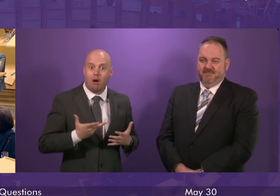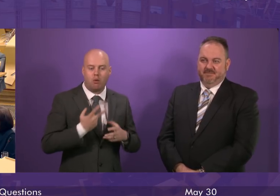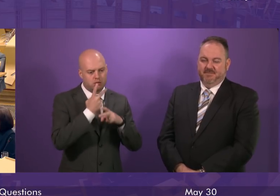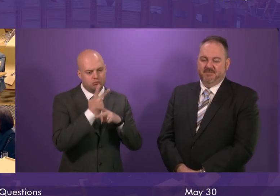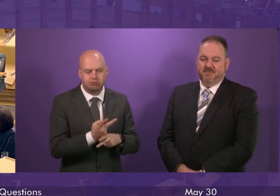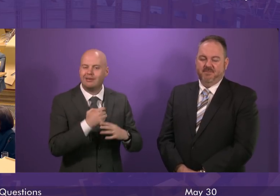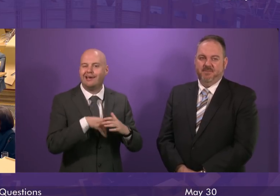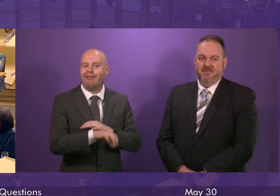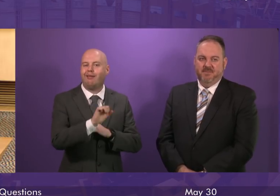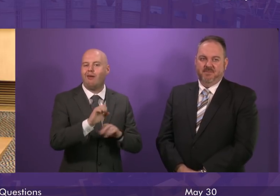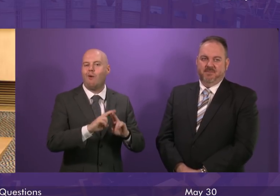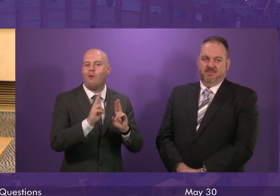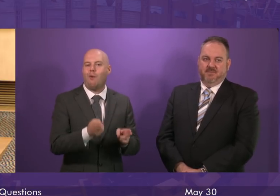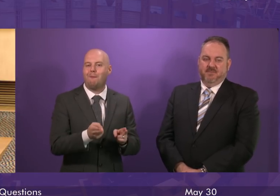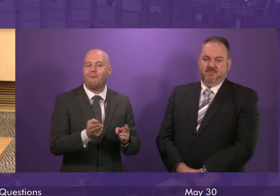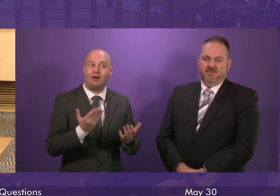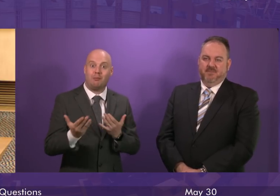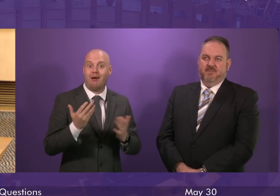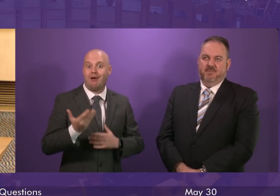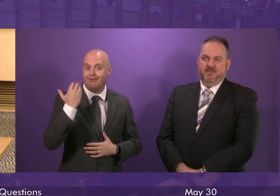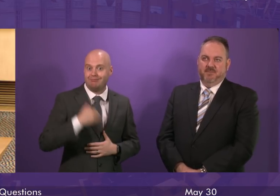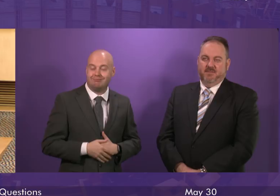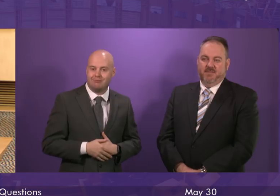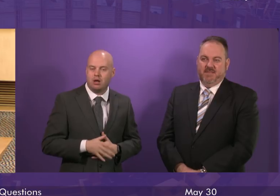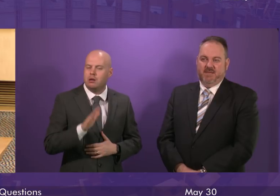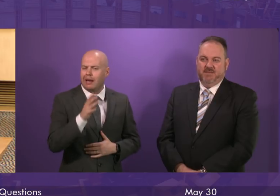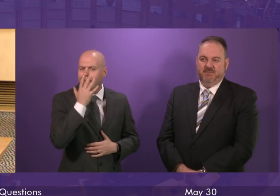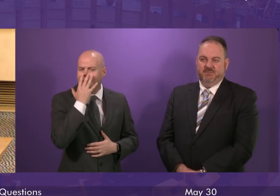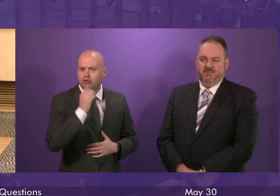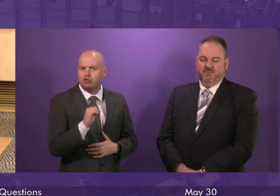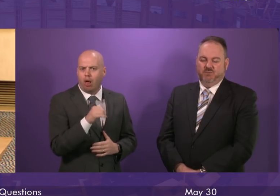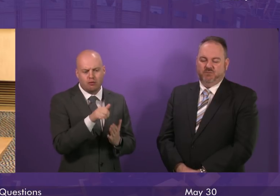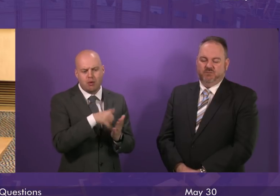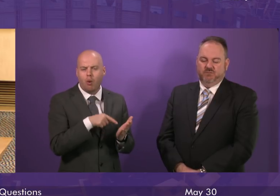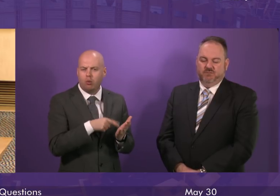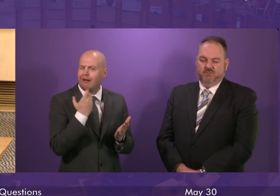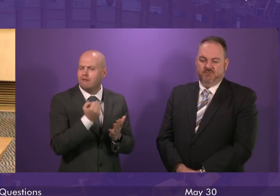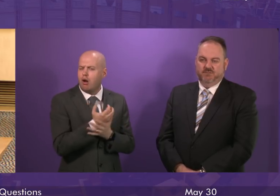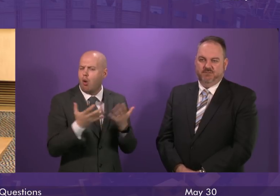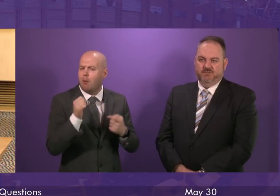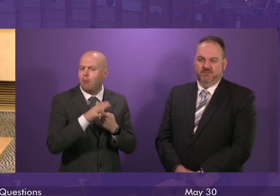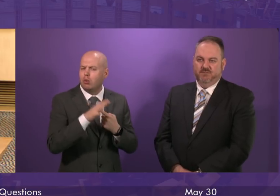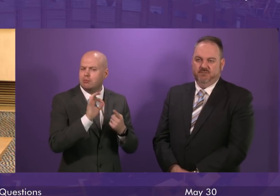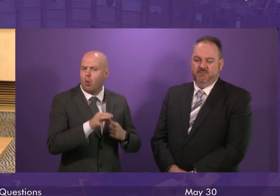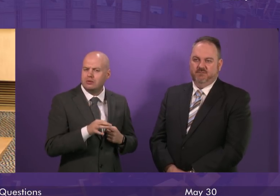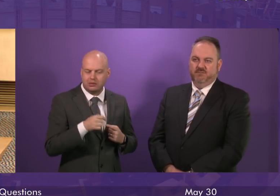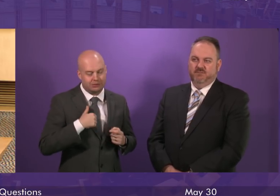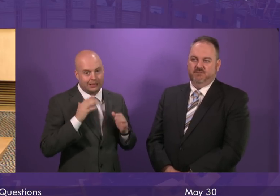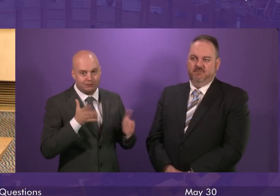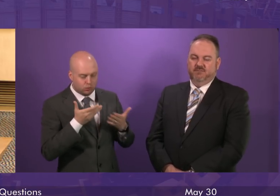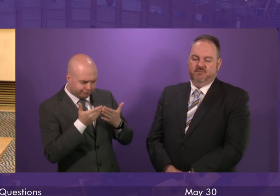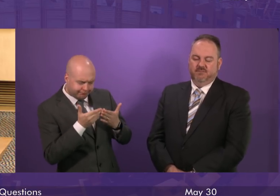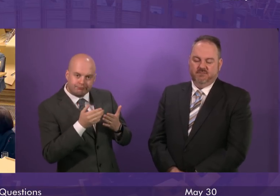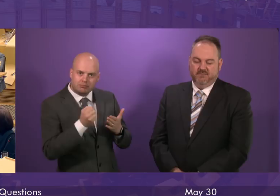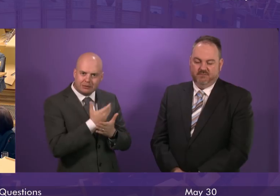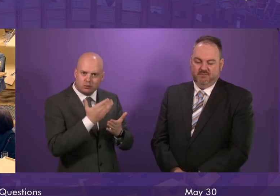have been the case previously but there are many important messages in the Age Scotland report and we will study them carefully. think the actions we are already taking